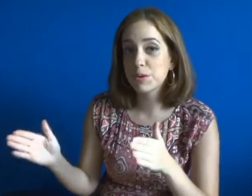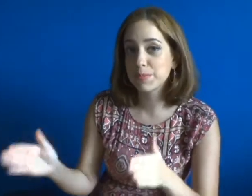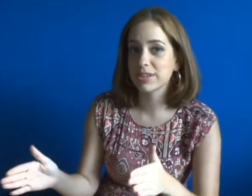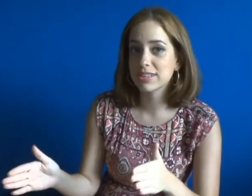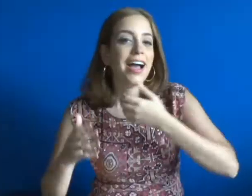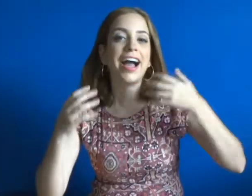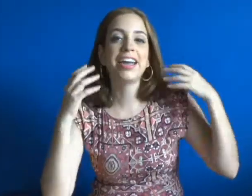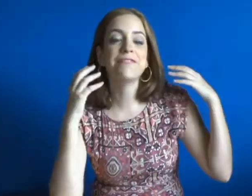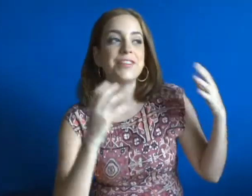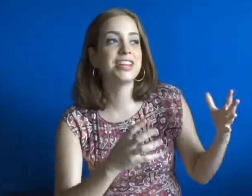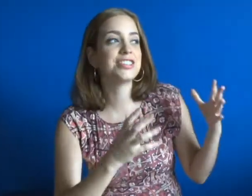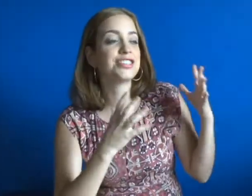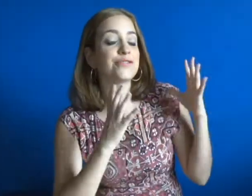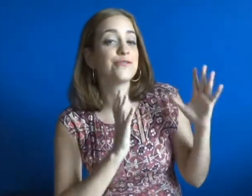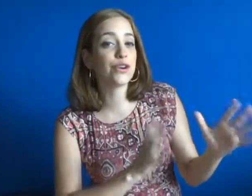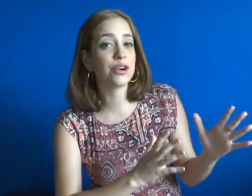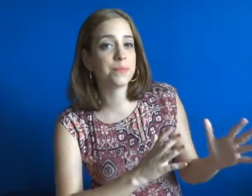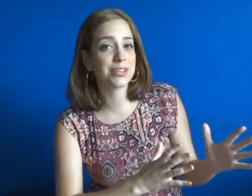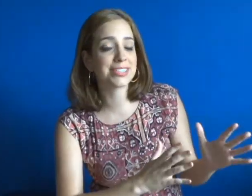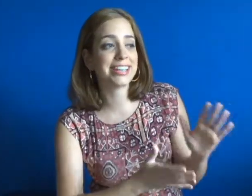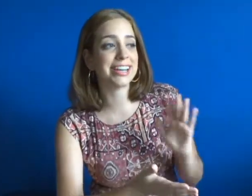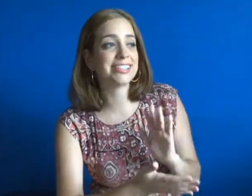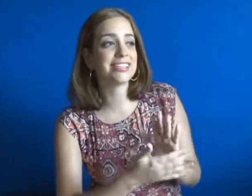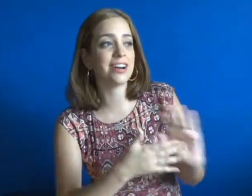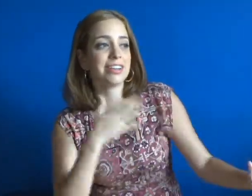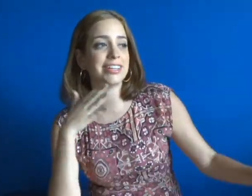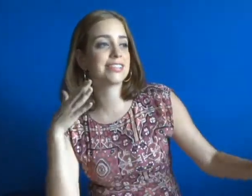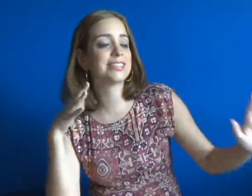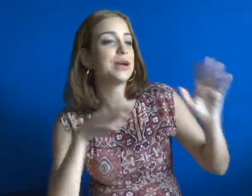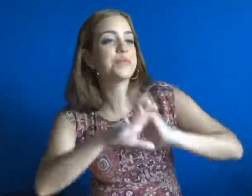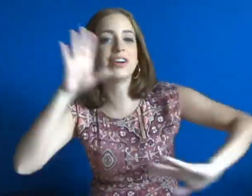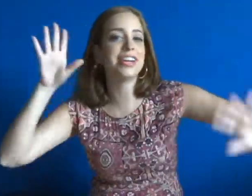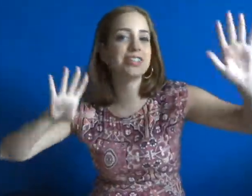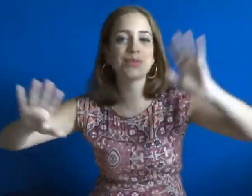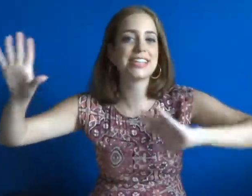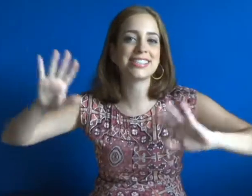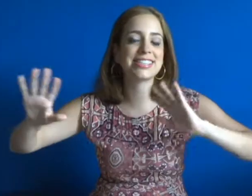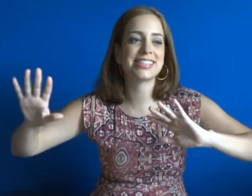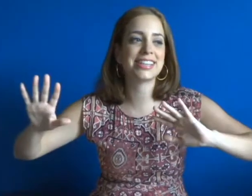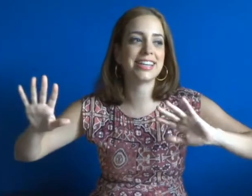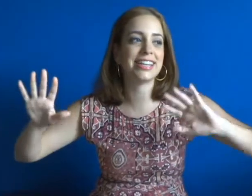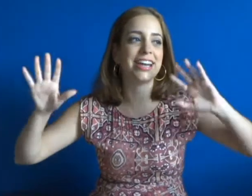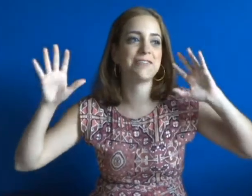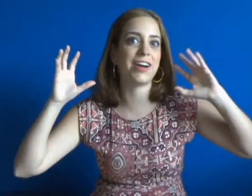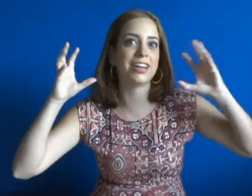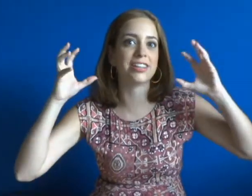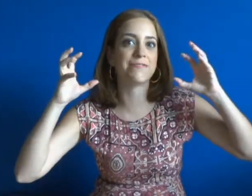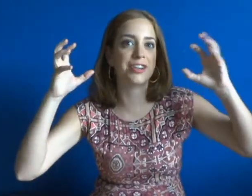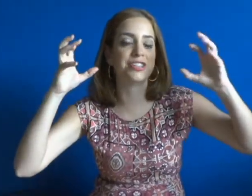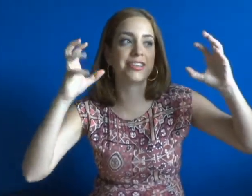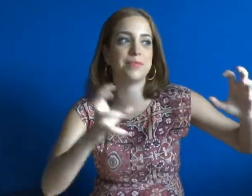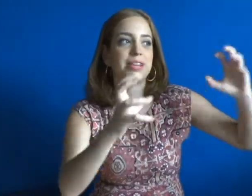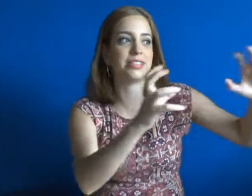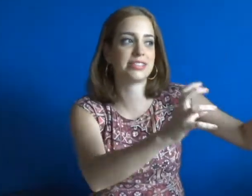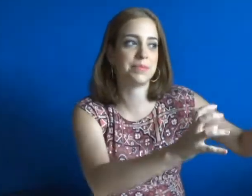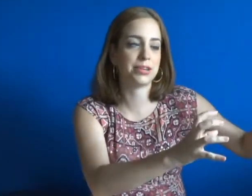books. I finished 4 books that I started somewhere in 2016 and I finally finished them in December